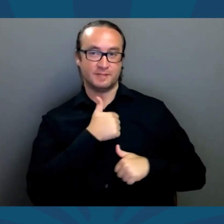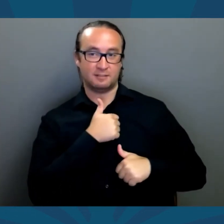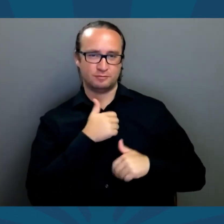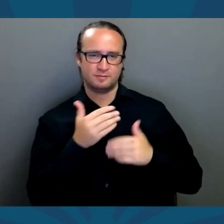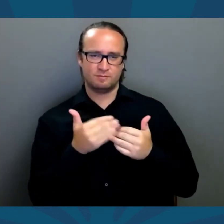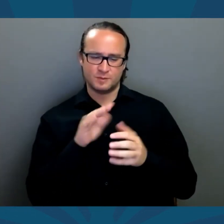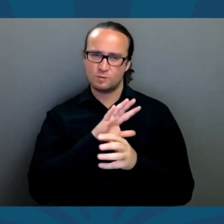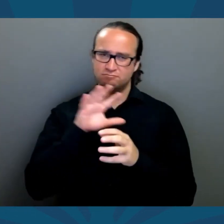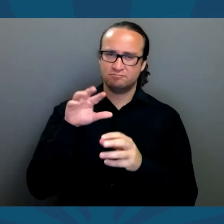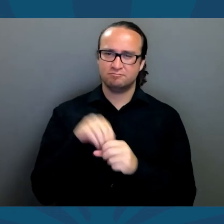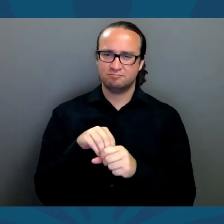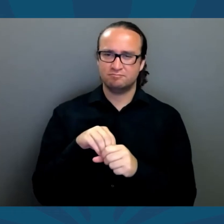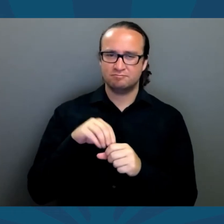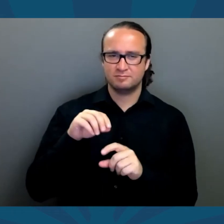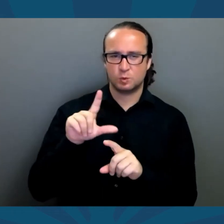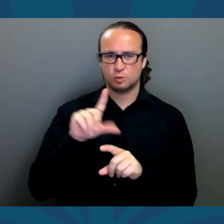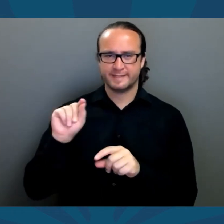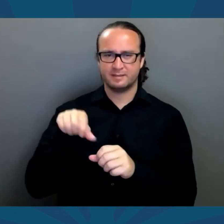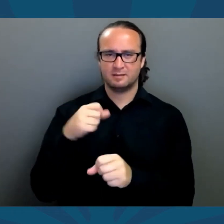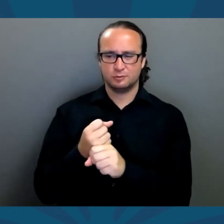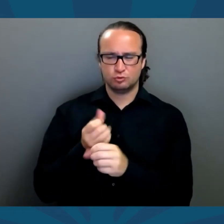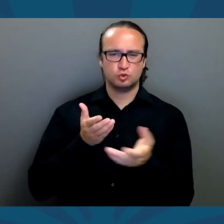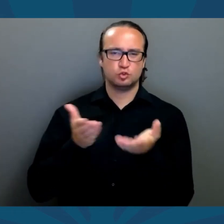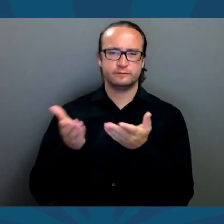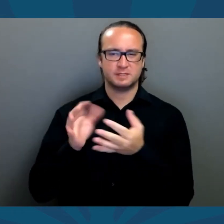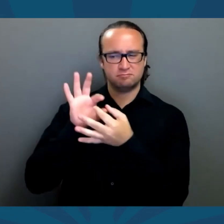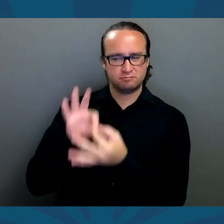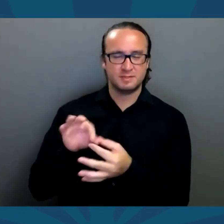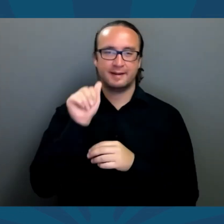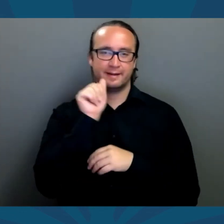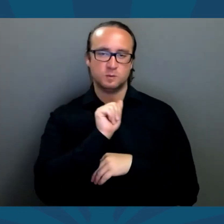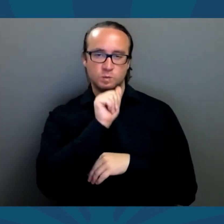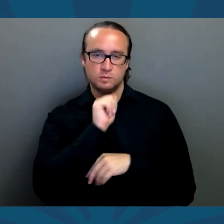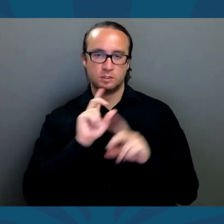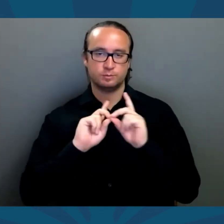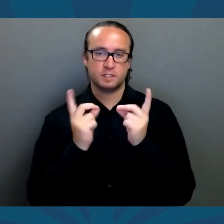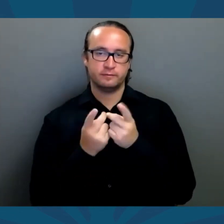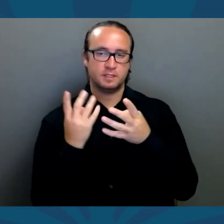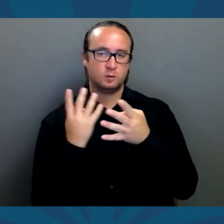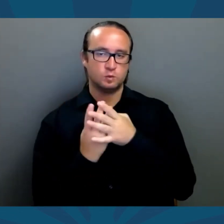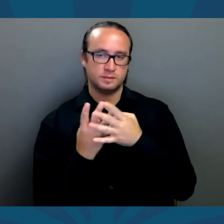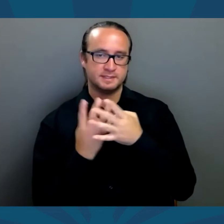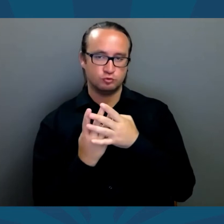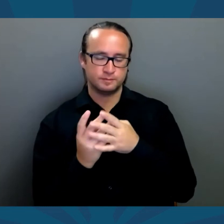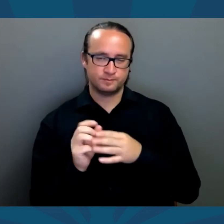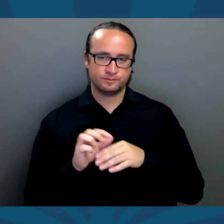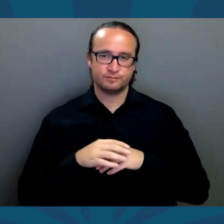and a veteran of almost 20 years service with the Arizona Department of Corrections.